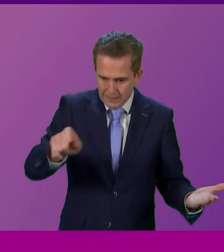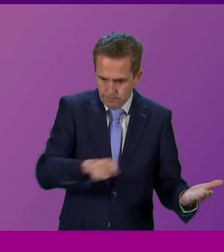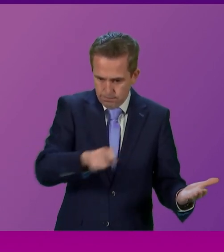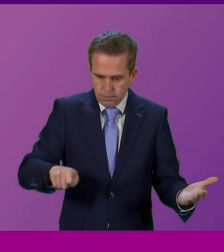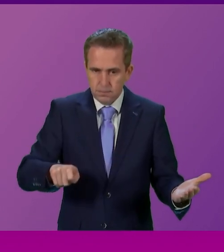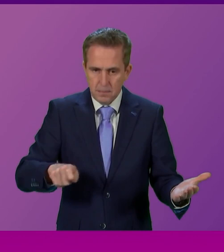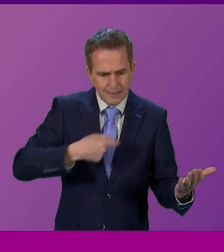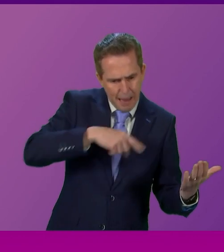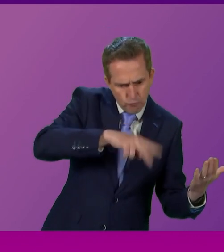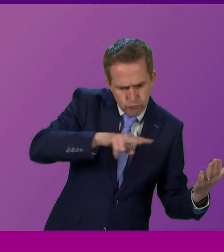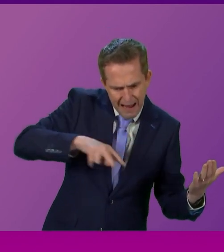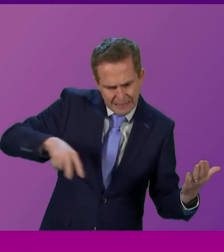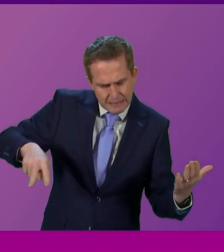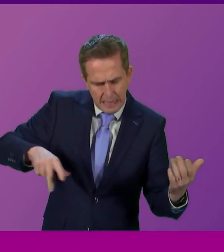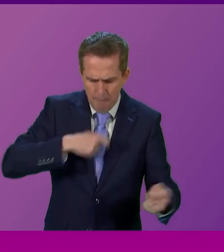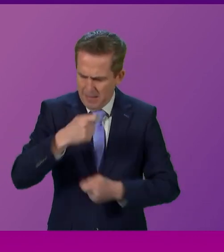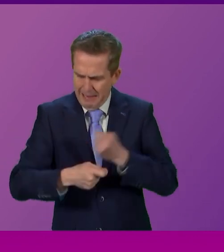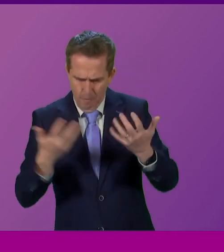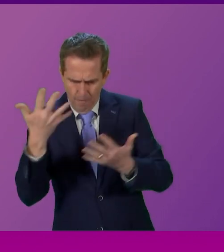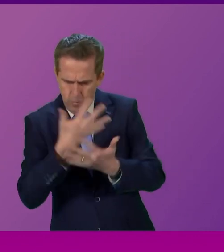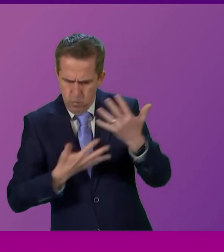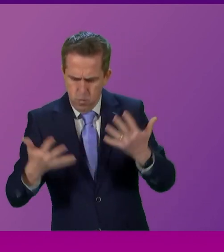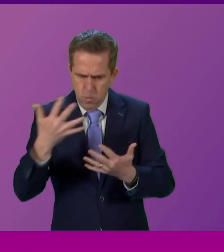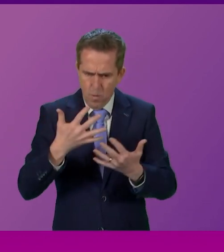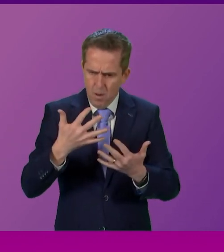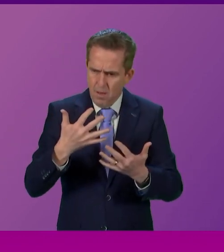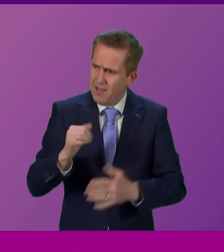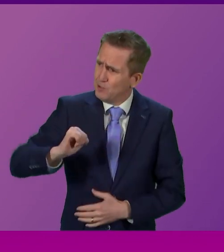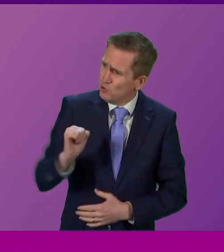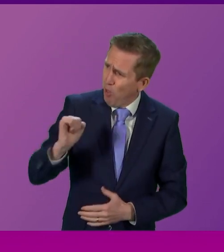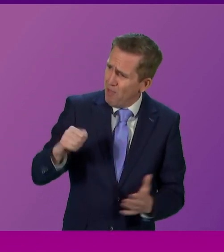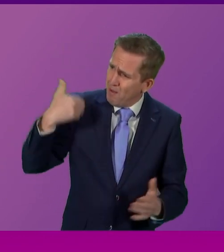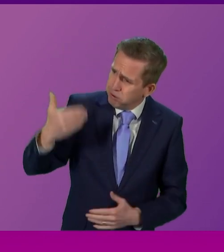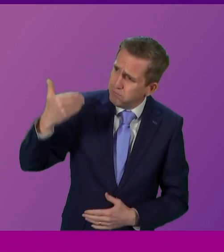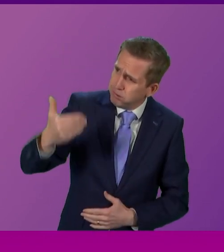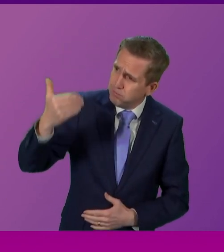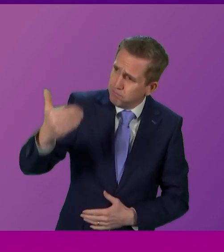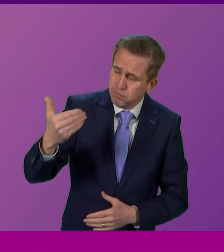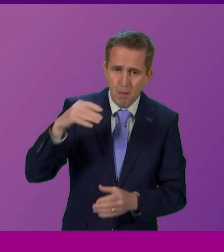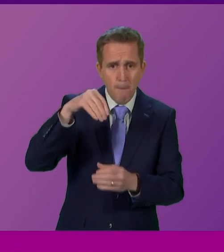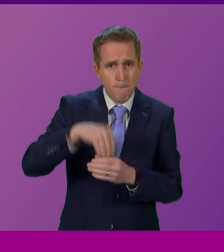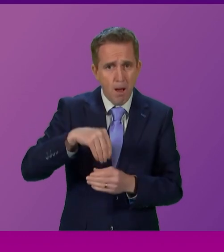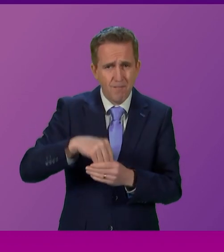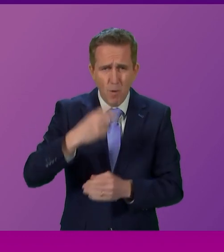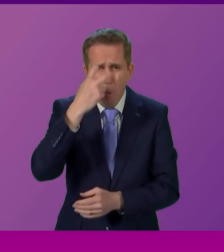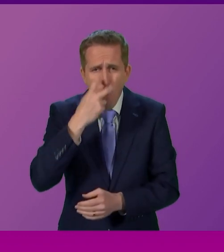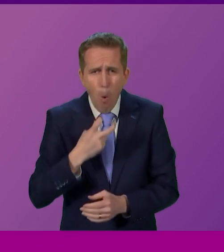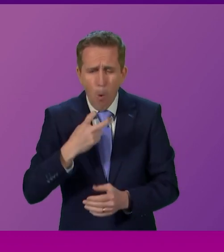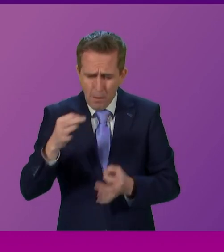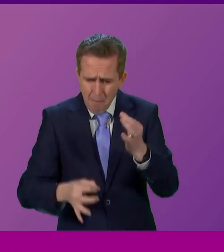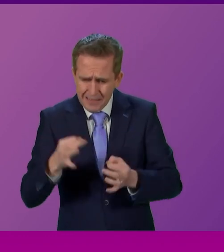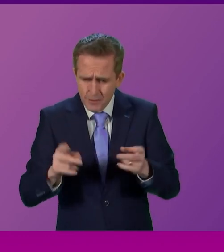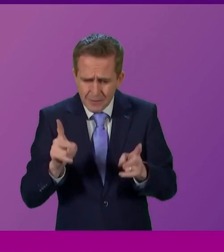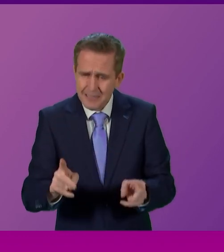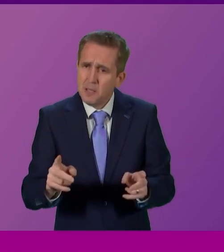And the more I read, the more baffled I was that Scotland had let us go this long, being stuck in an archaic system that is designed not